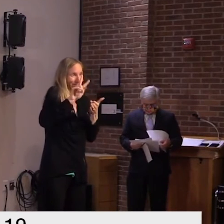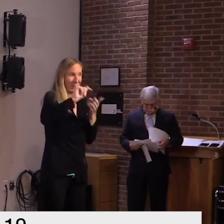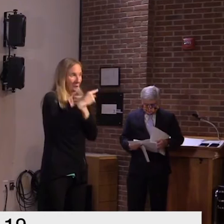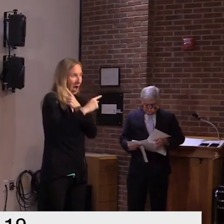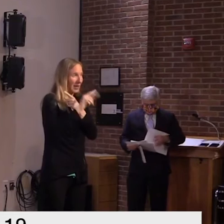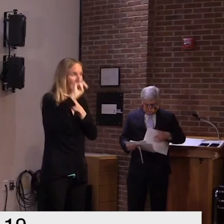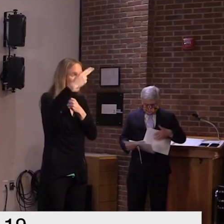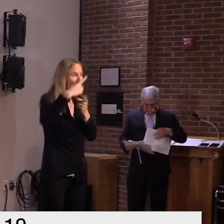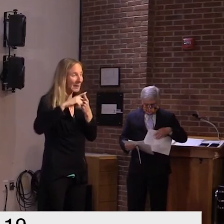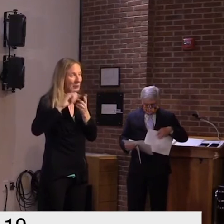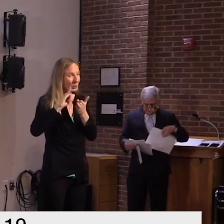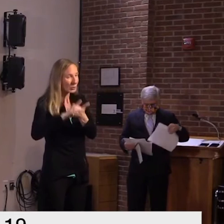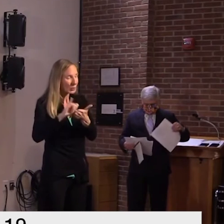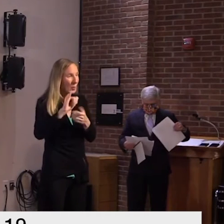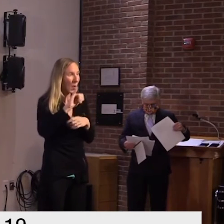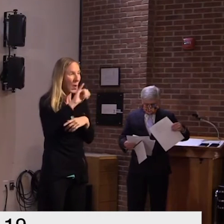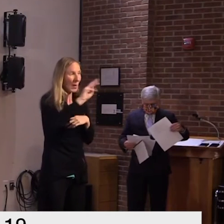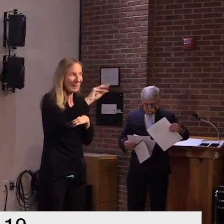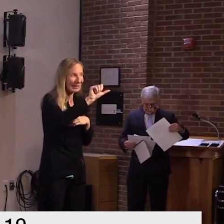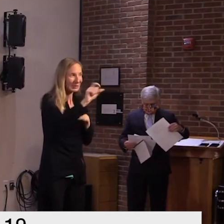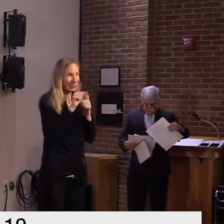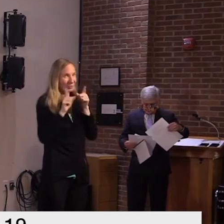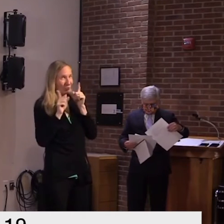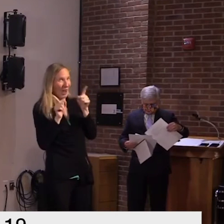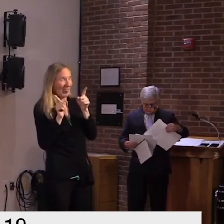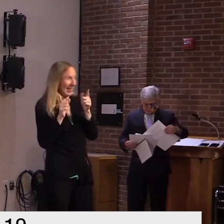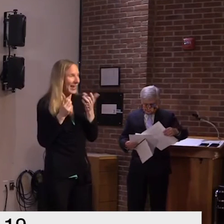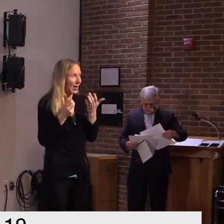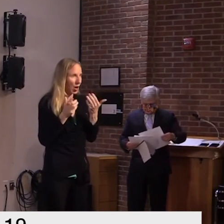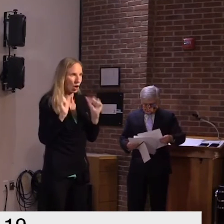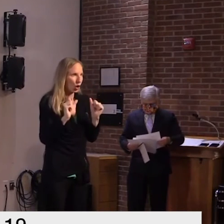traveling does still present a significant added risk